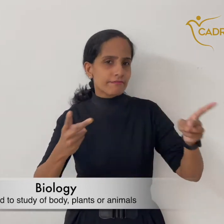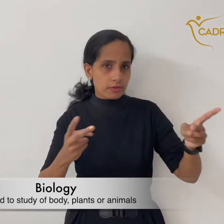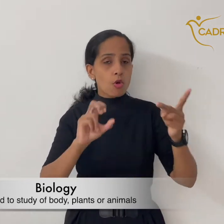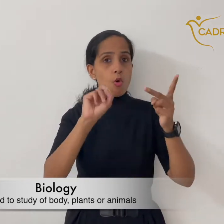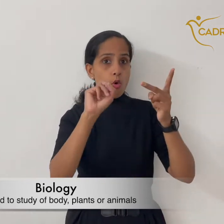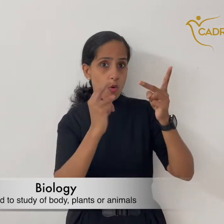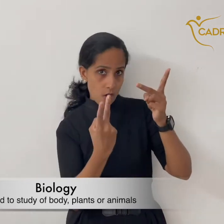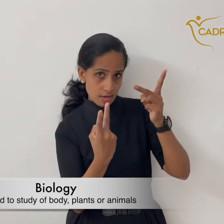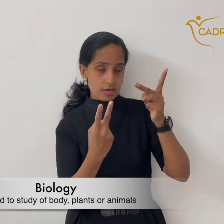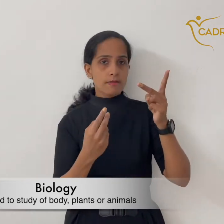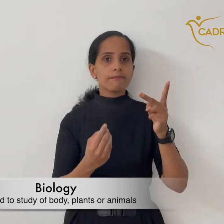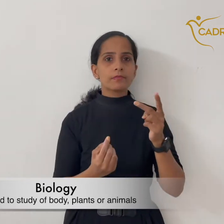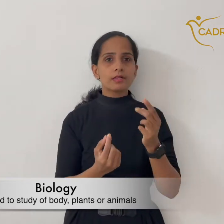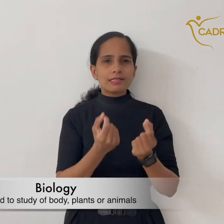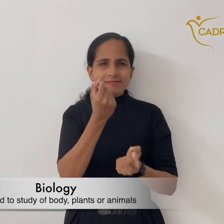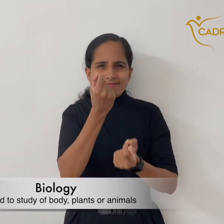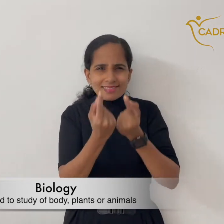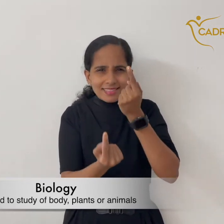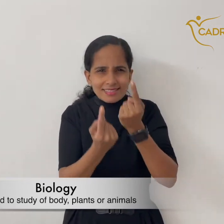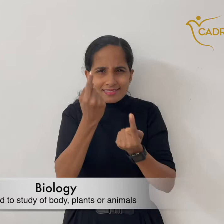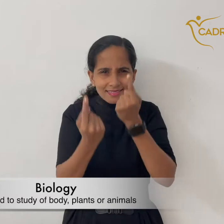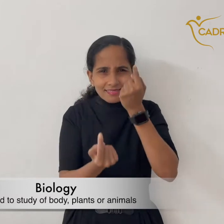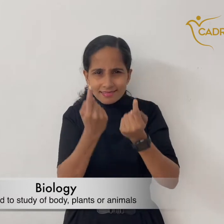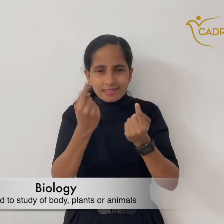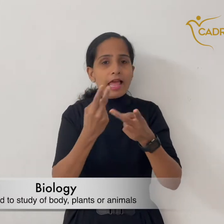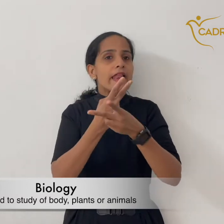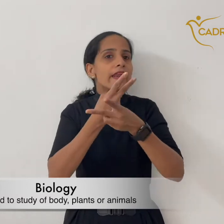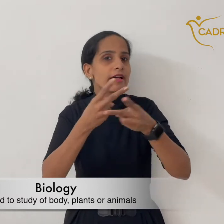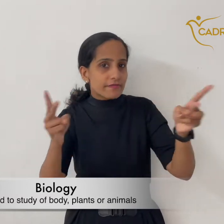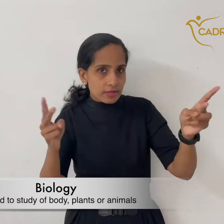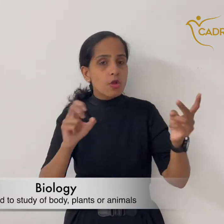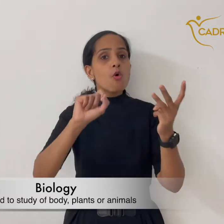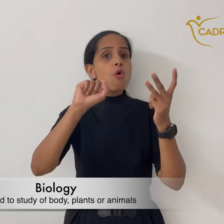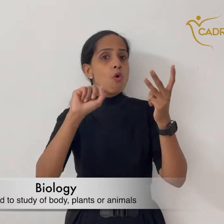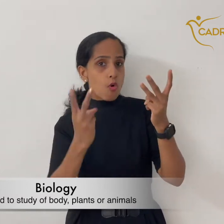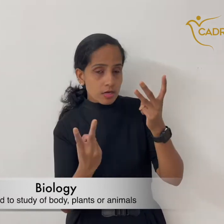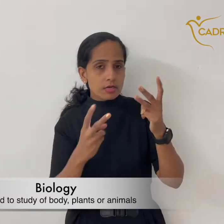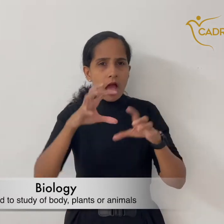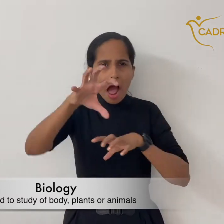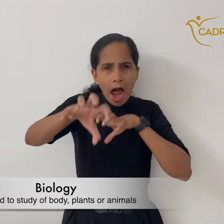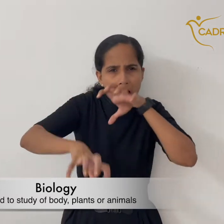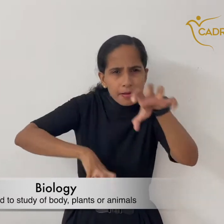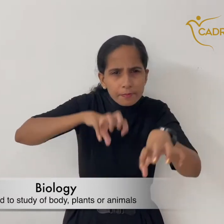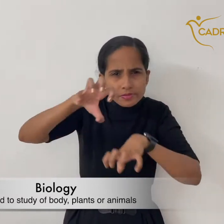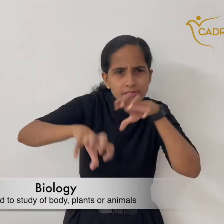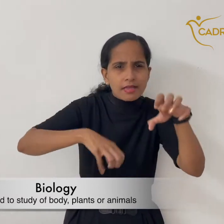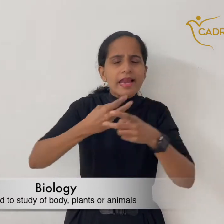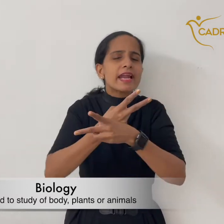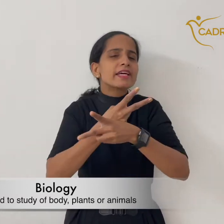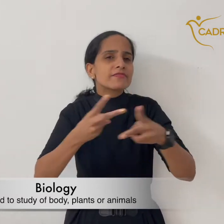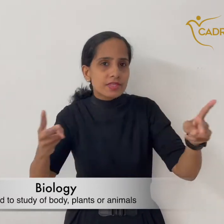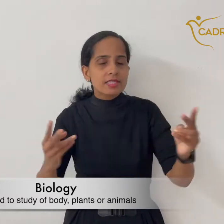plants, or animals.